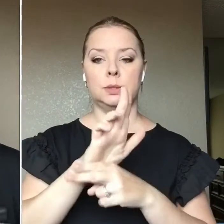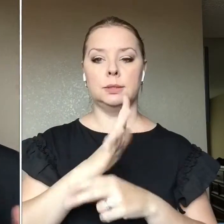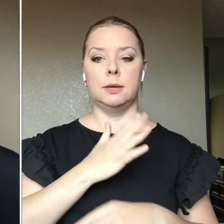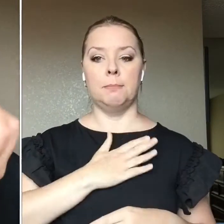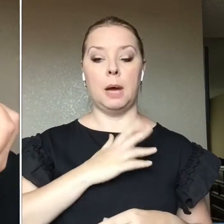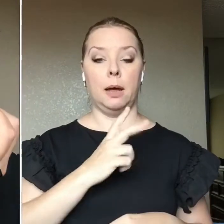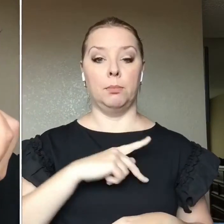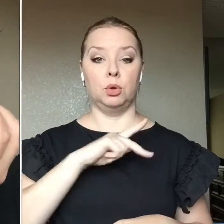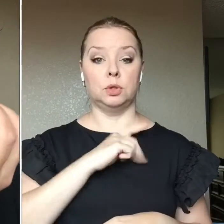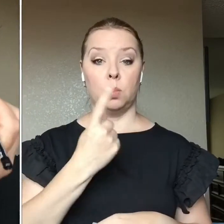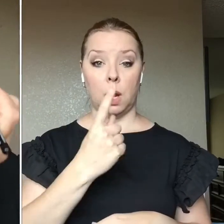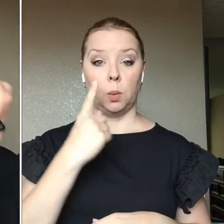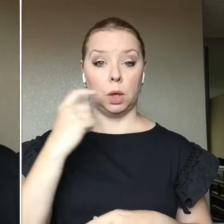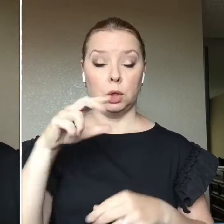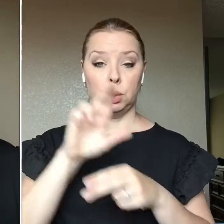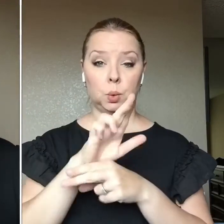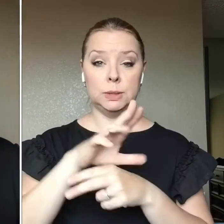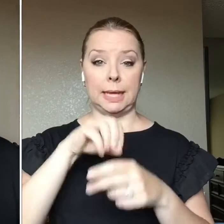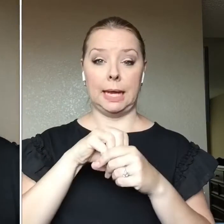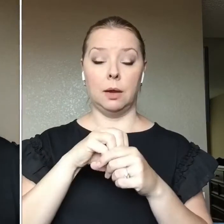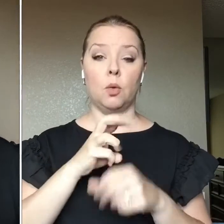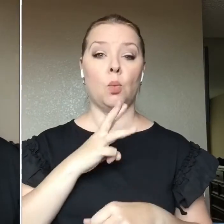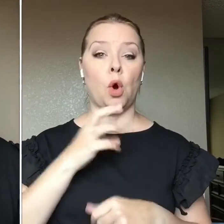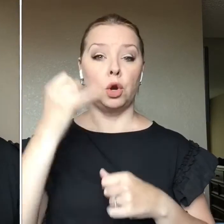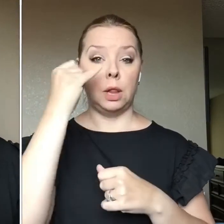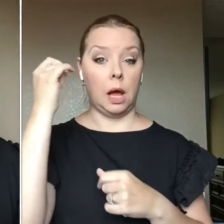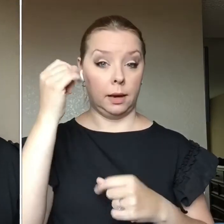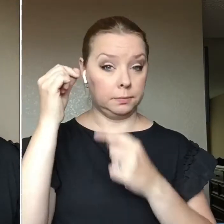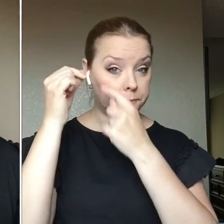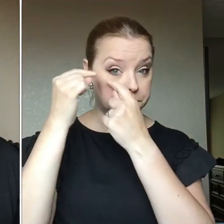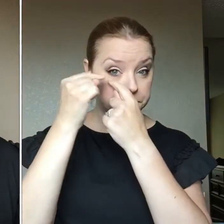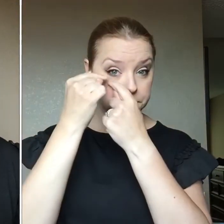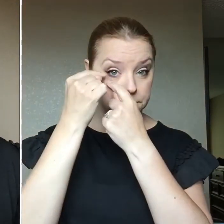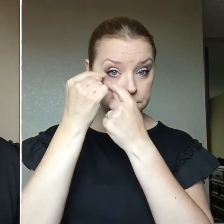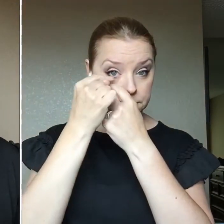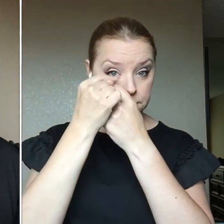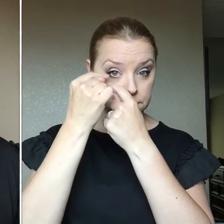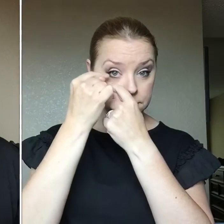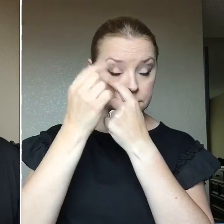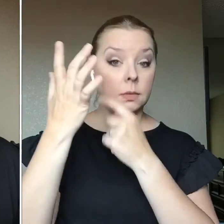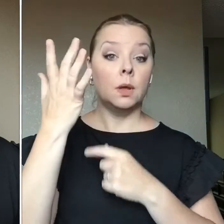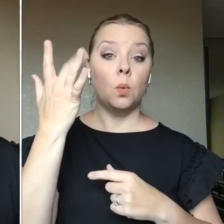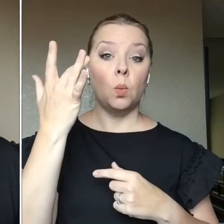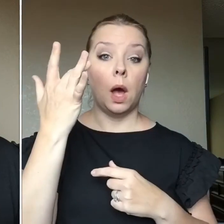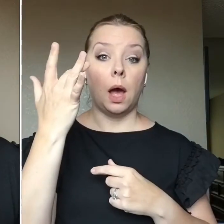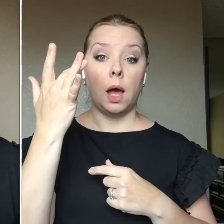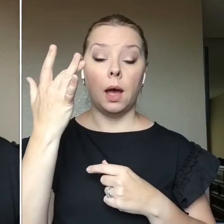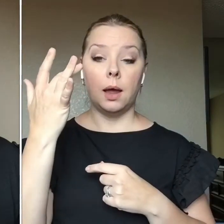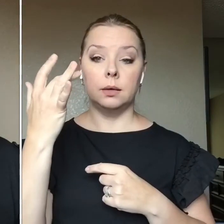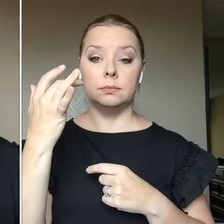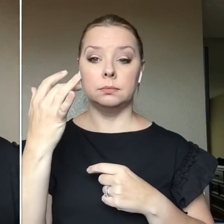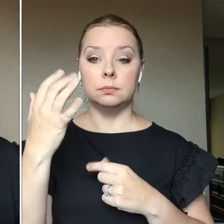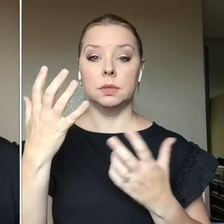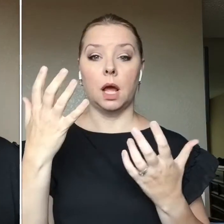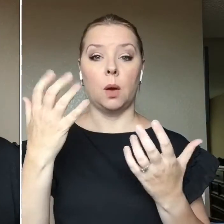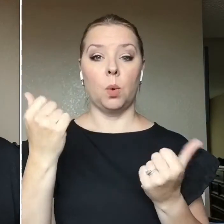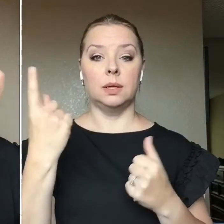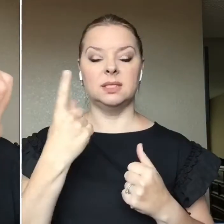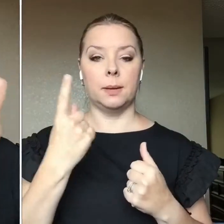I'm using it in my waterline because you want something that's water-resistant